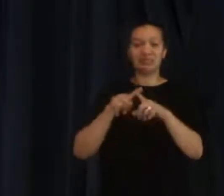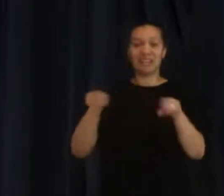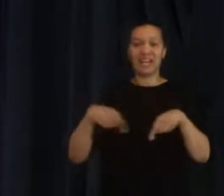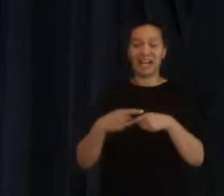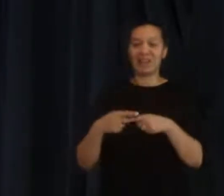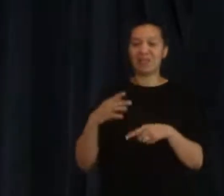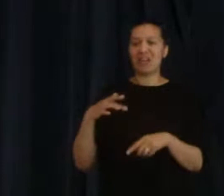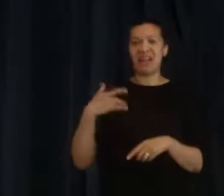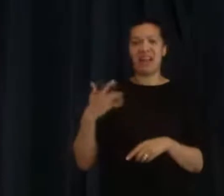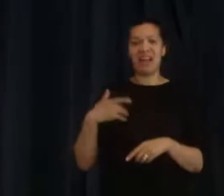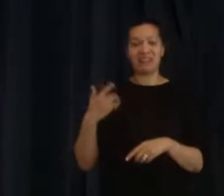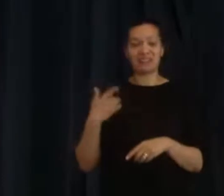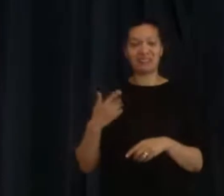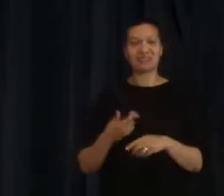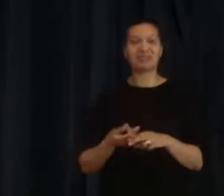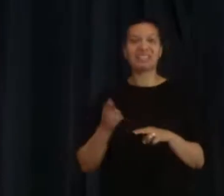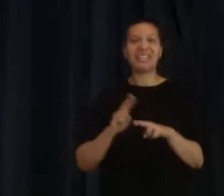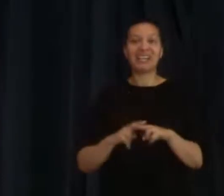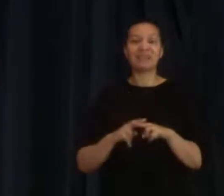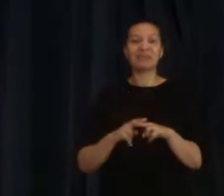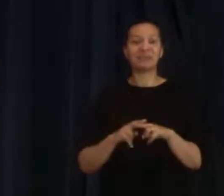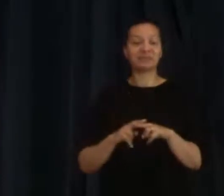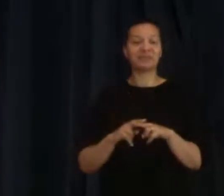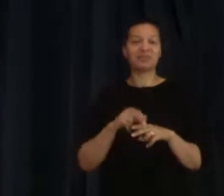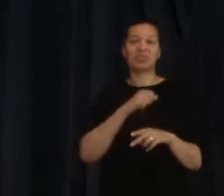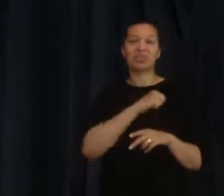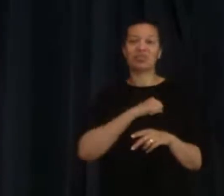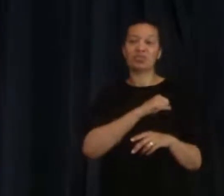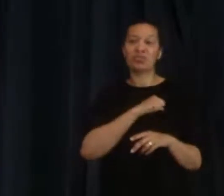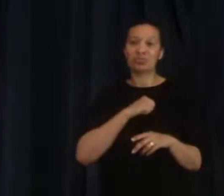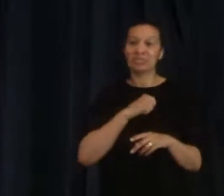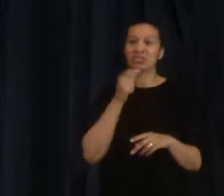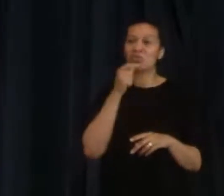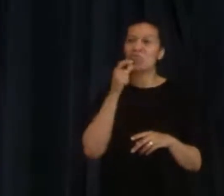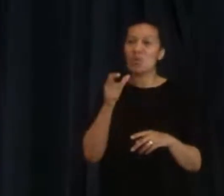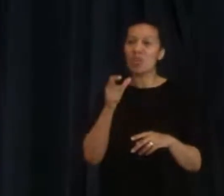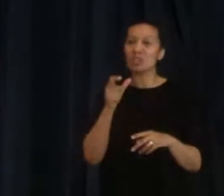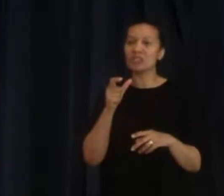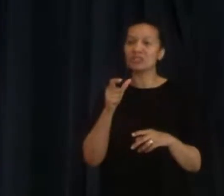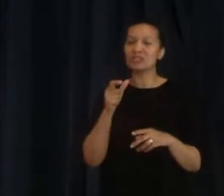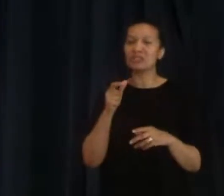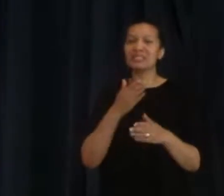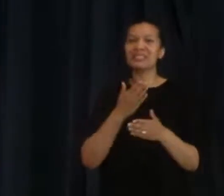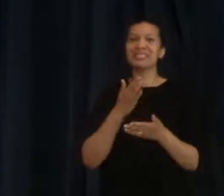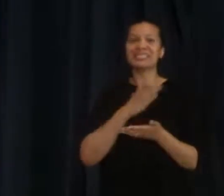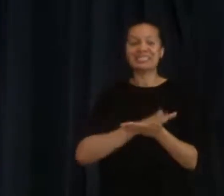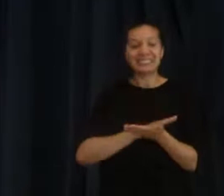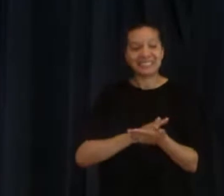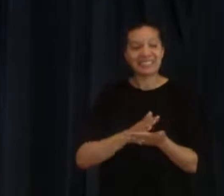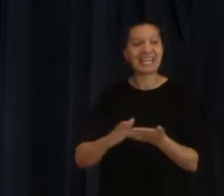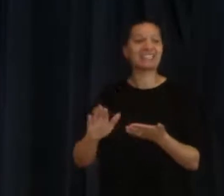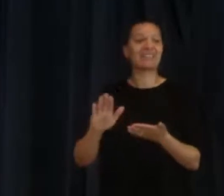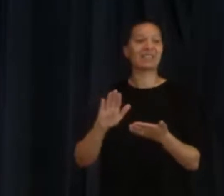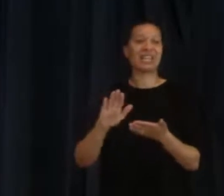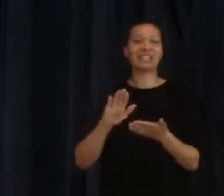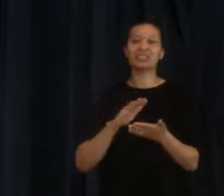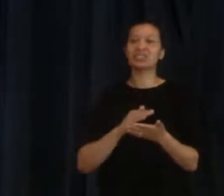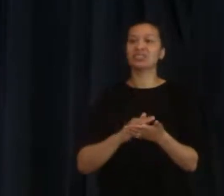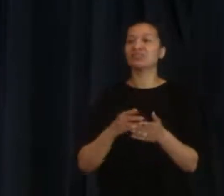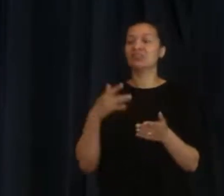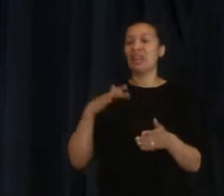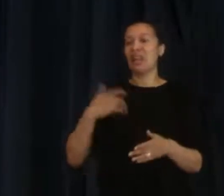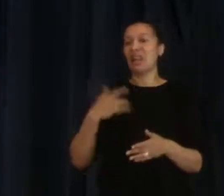going to use a Christianese kind of word, a sanctification of us becoming more like Christ, of our lives being